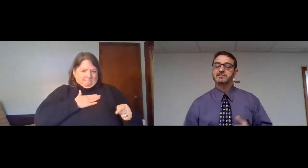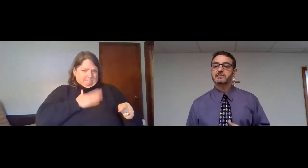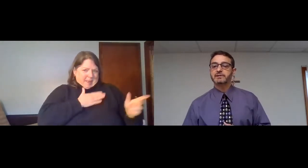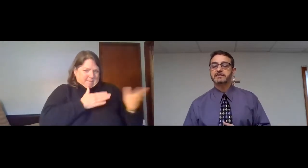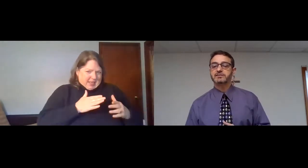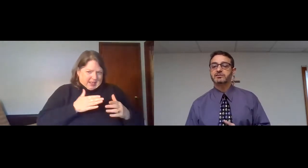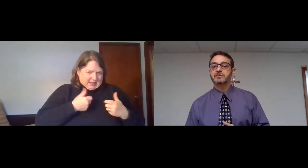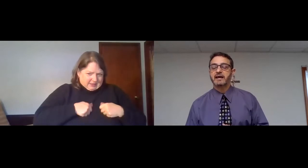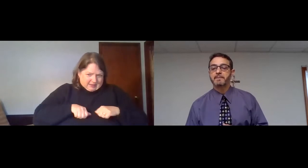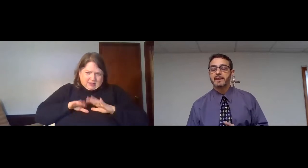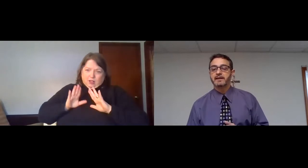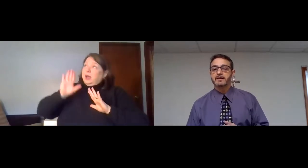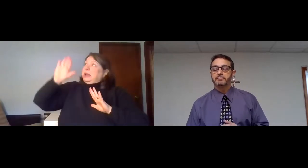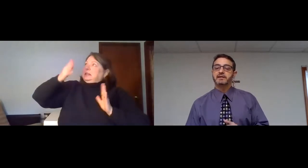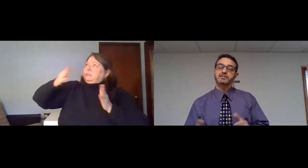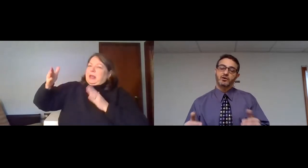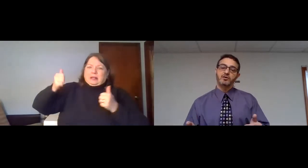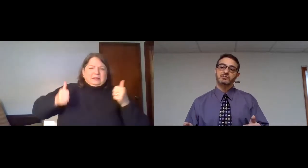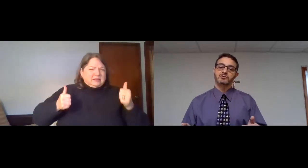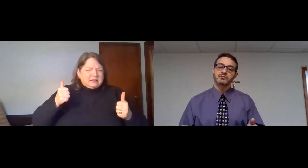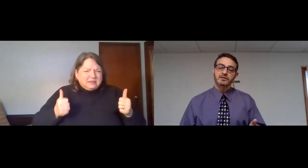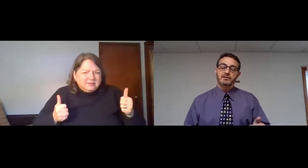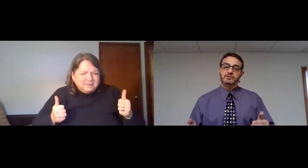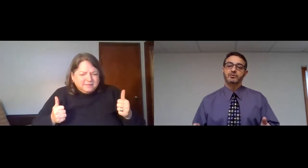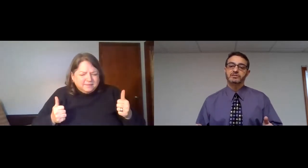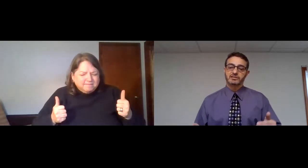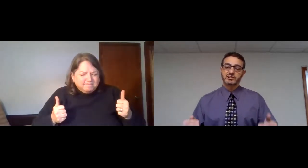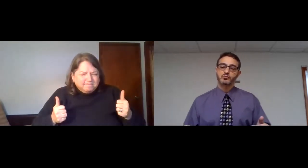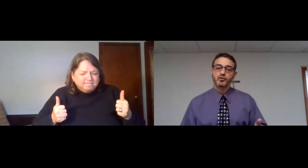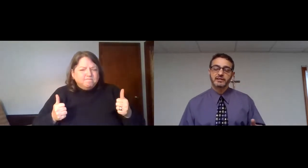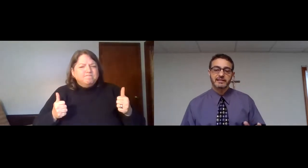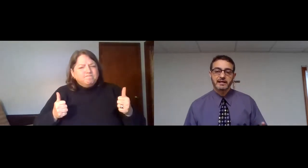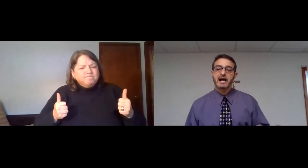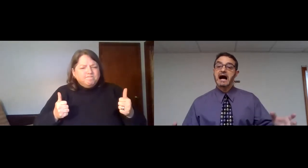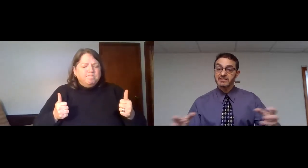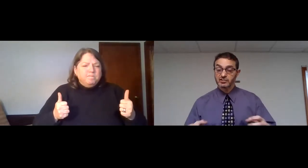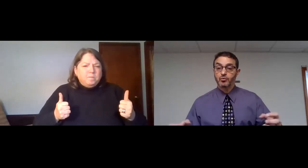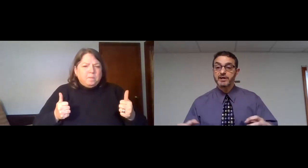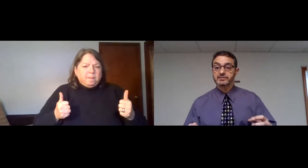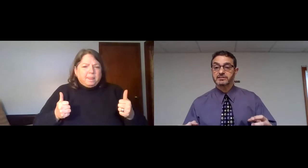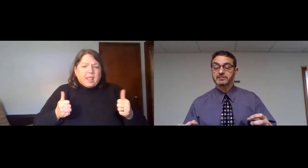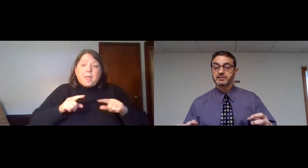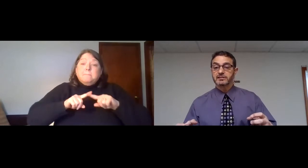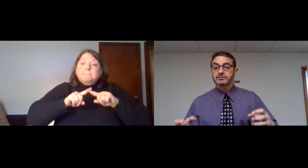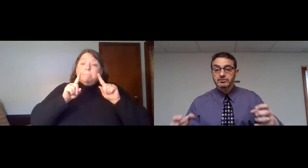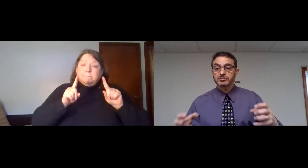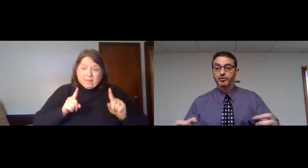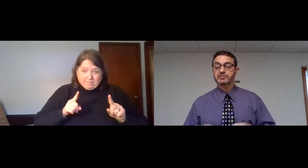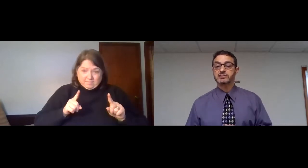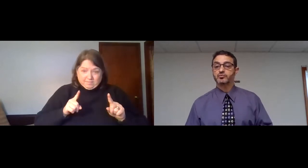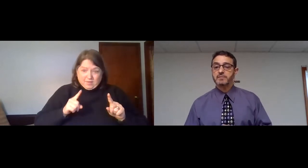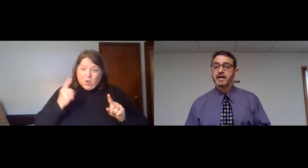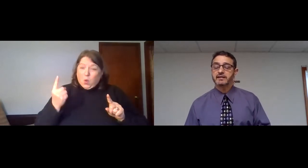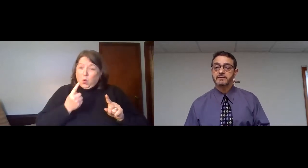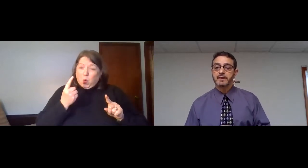He's given us the ability to do that. But he's also told us in his word that there are consequences to the